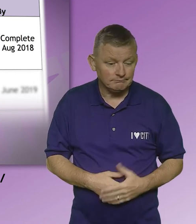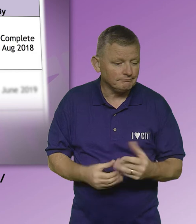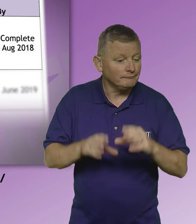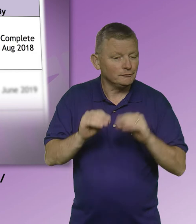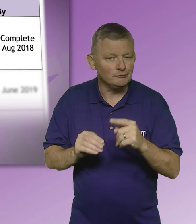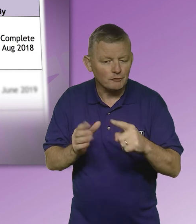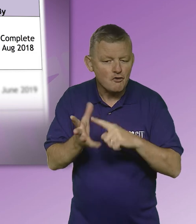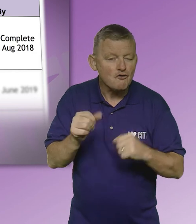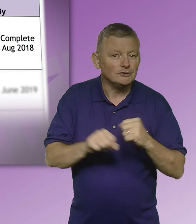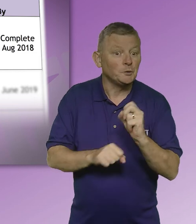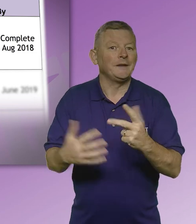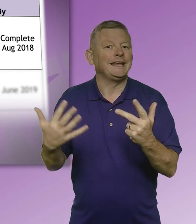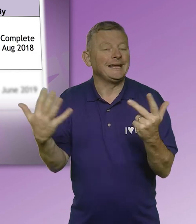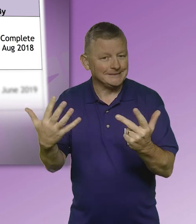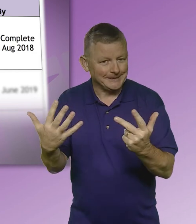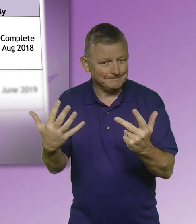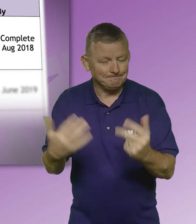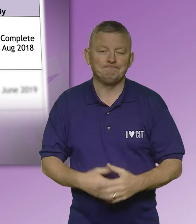complete August 2018